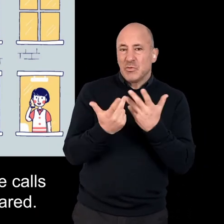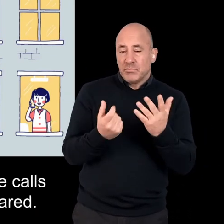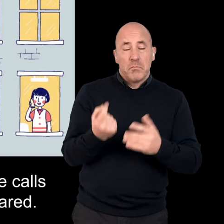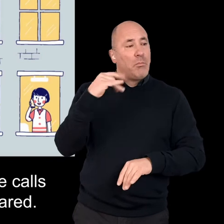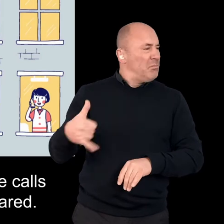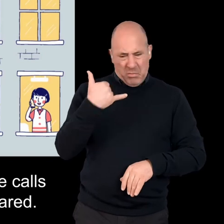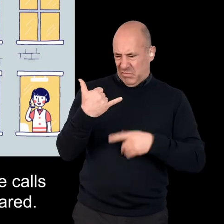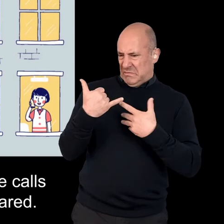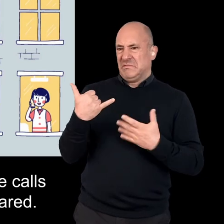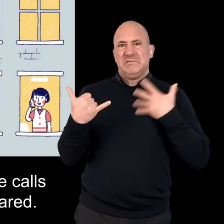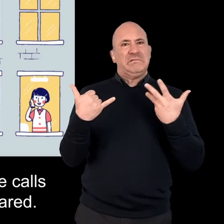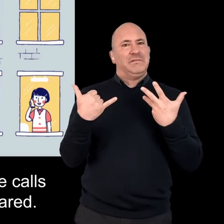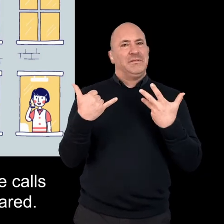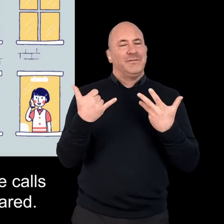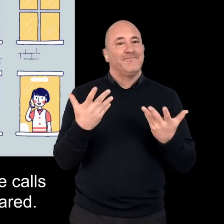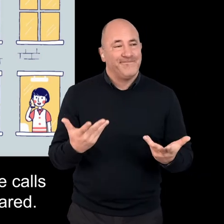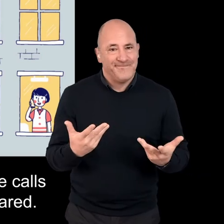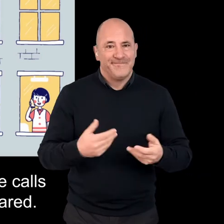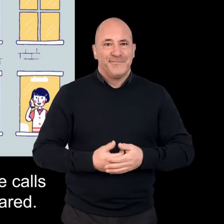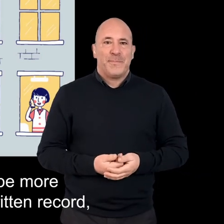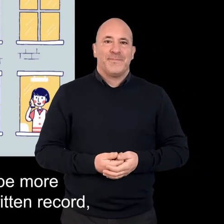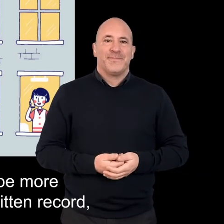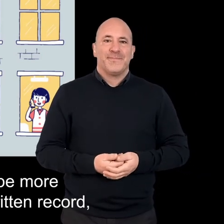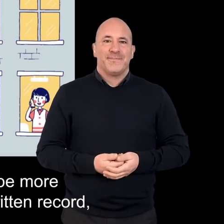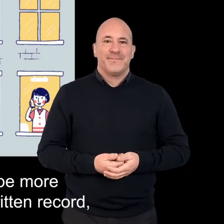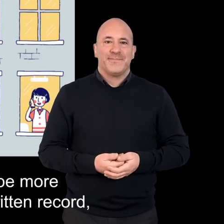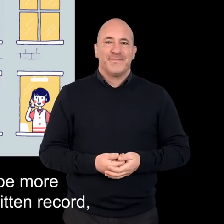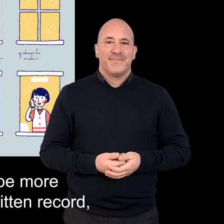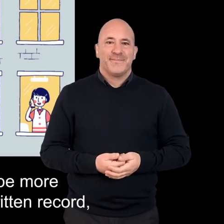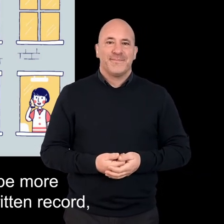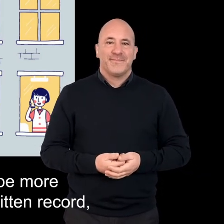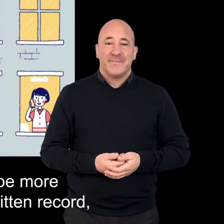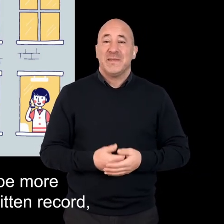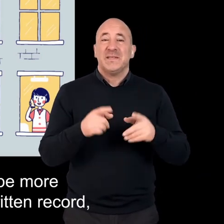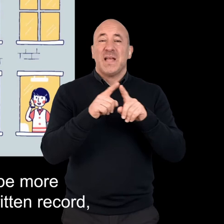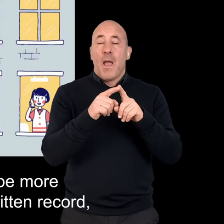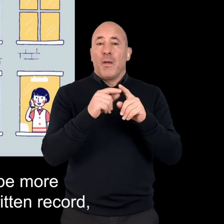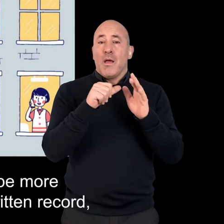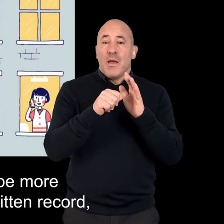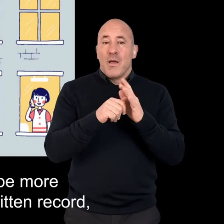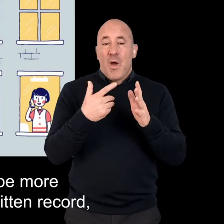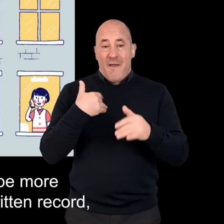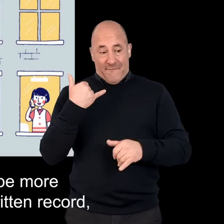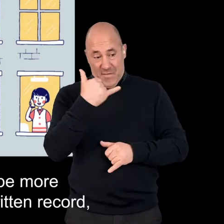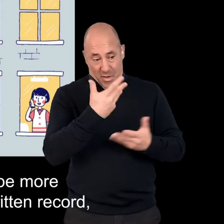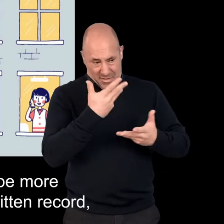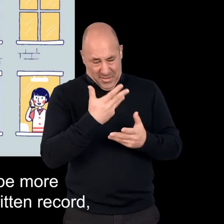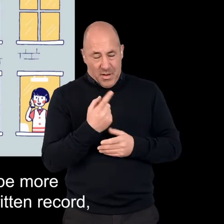unscheduled phone calls for which they might not be prepared. And we also found that they might